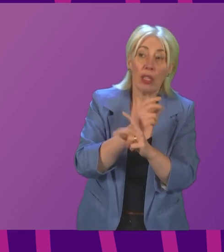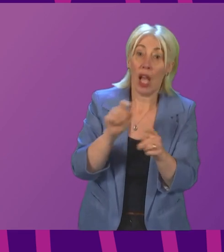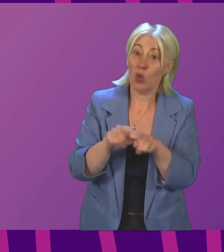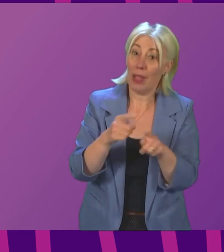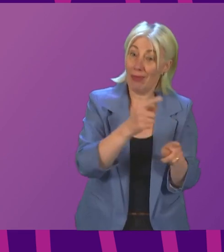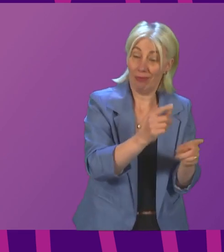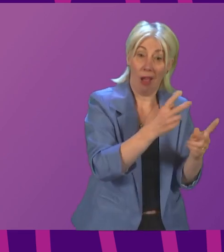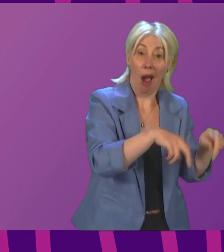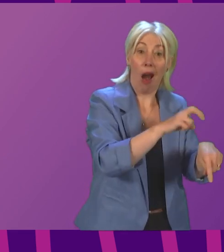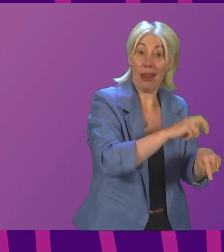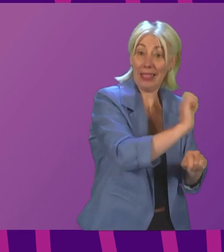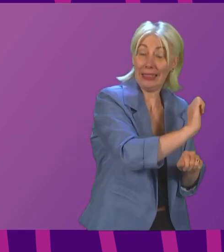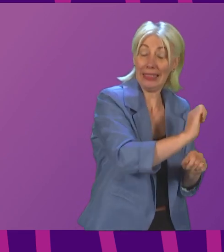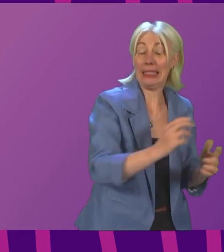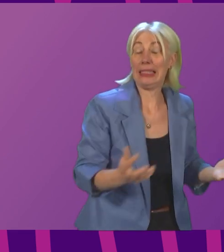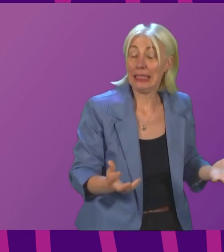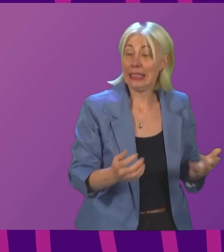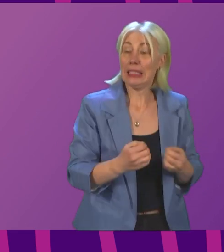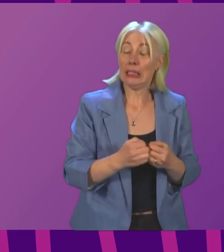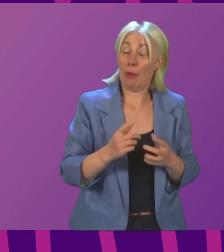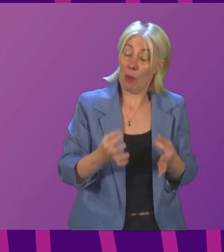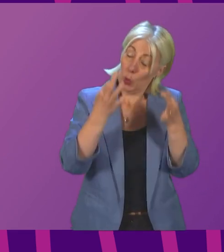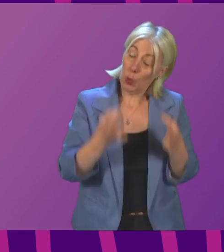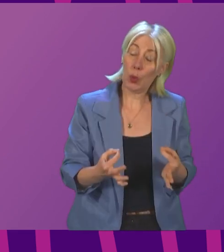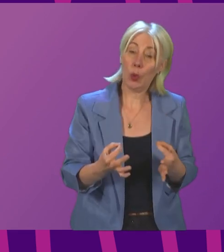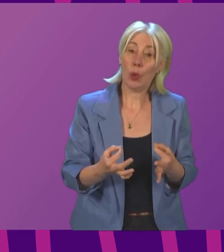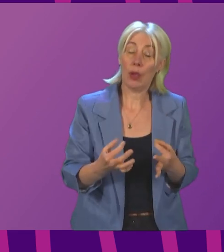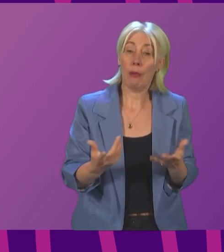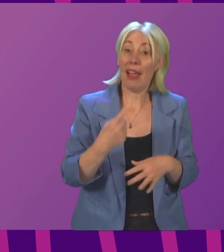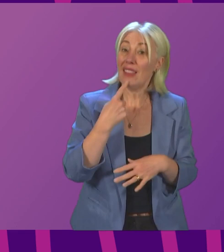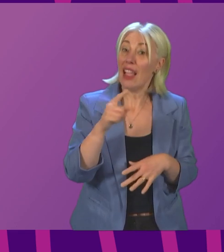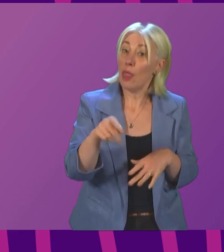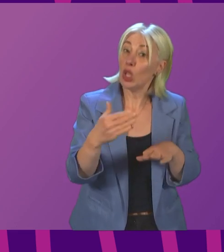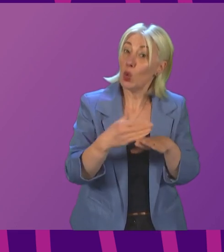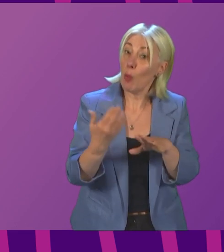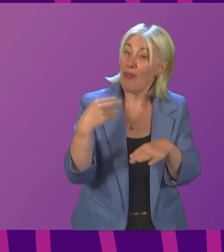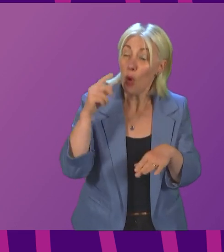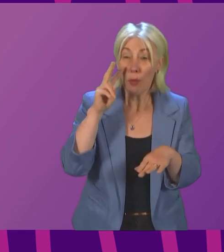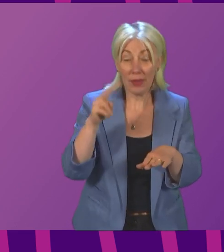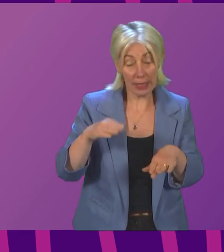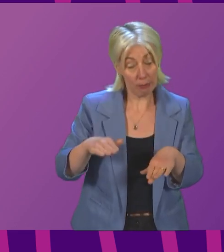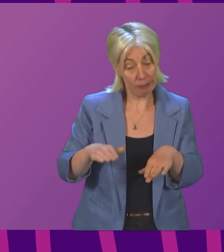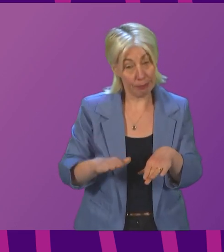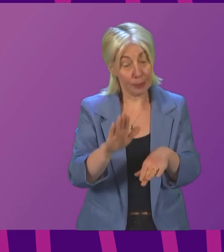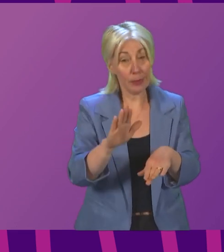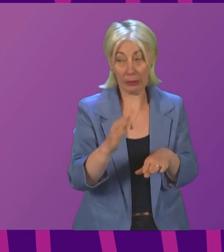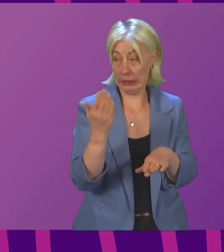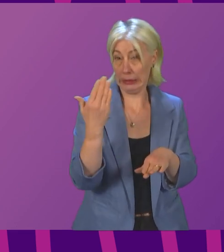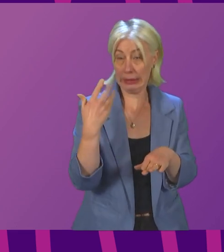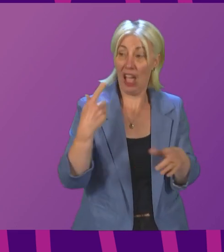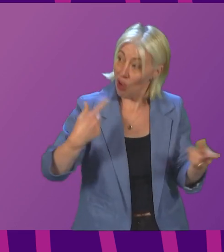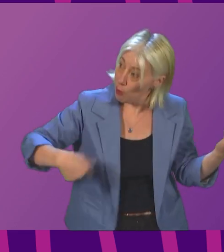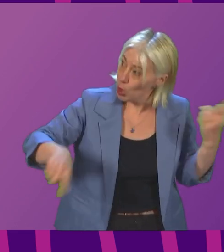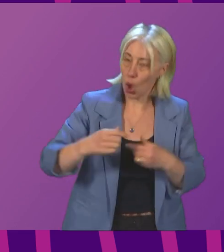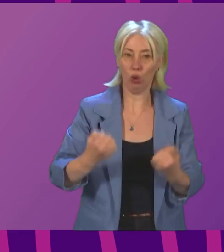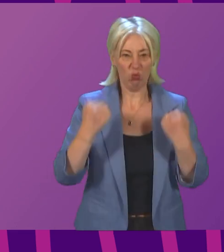Ireland, much closer to home. What I would say, because this has worked in the previous peaks we have experienced in recent weeks, if we all